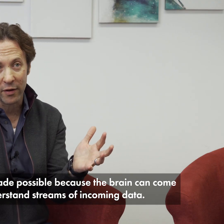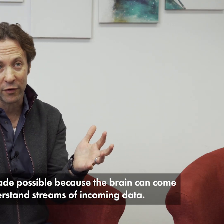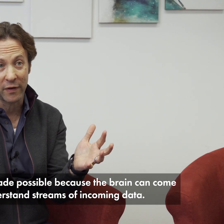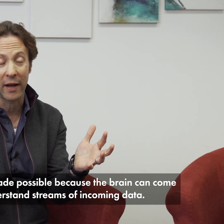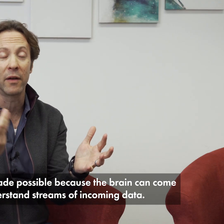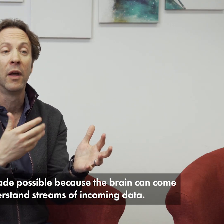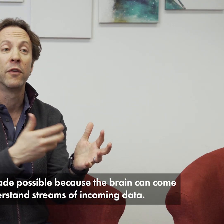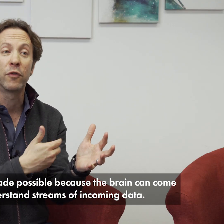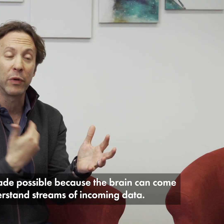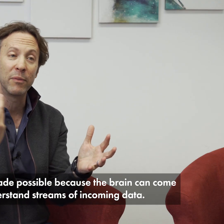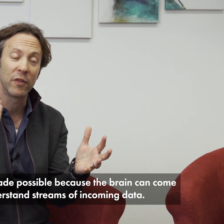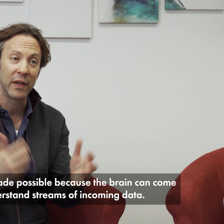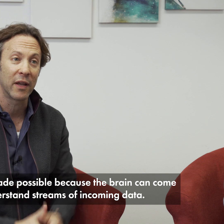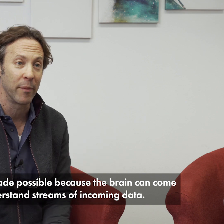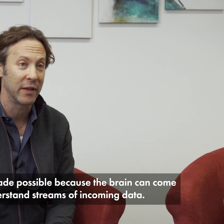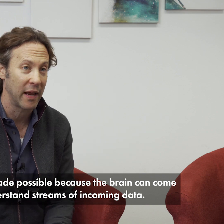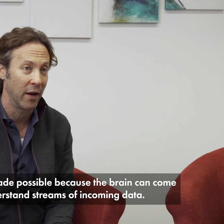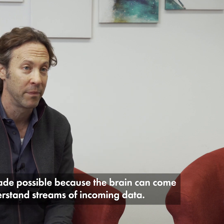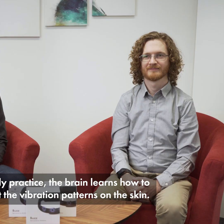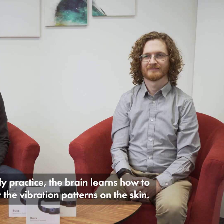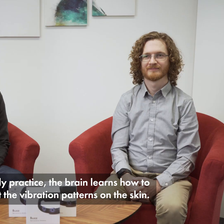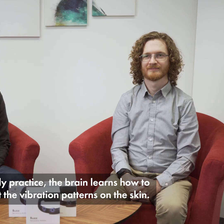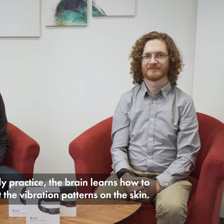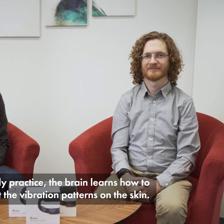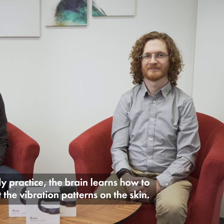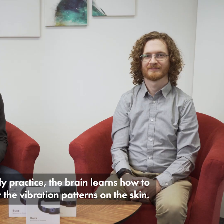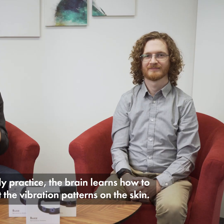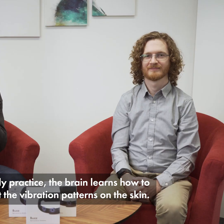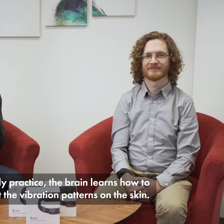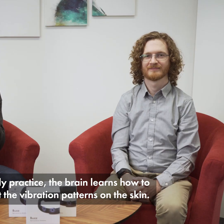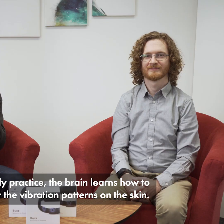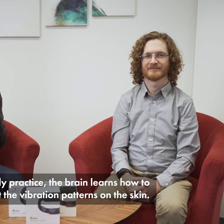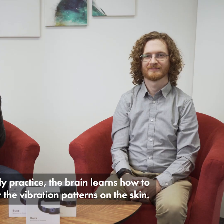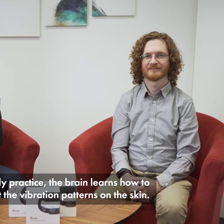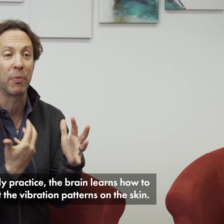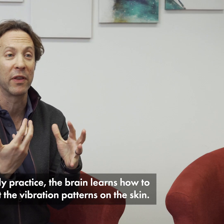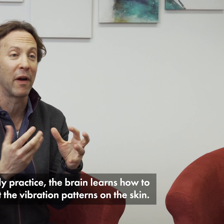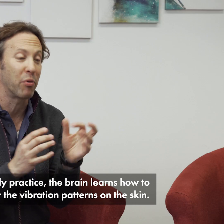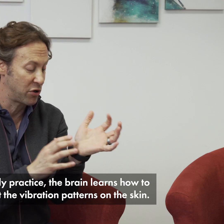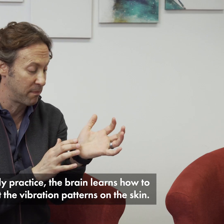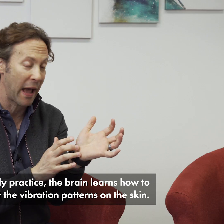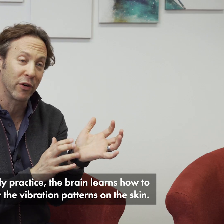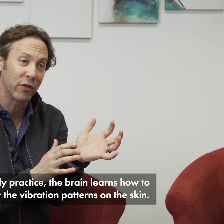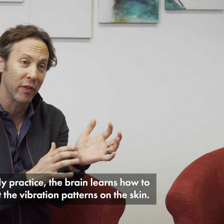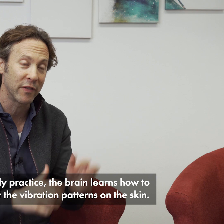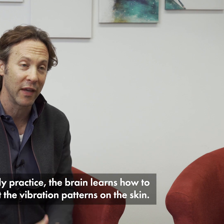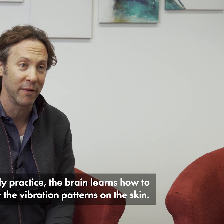understand streams of incoming data. With daily practice the brain learns how to interpret the vibration patterns on the skin.